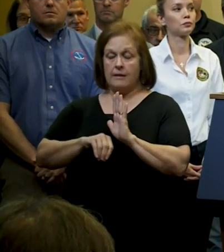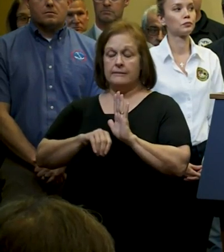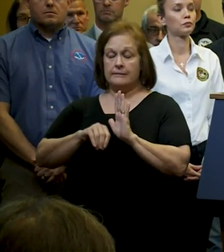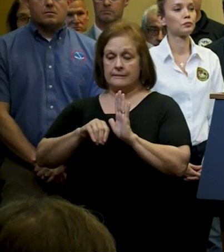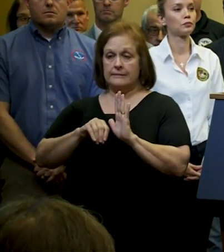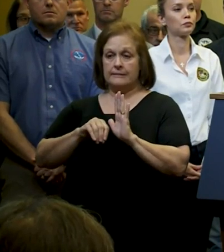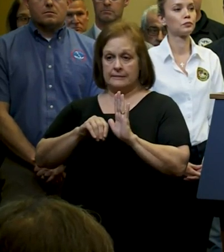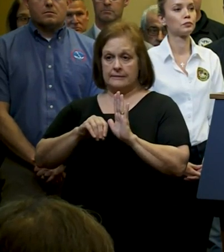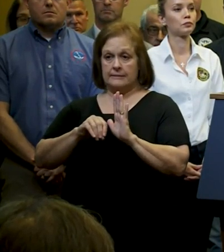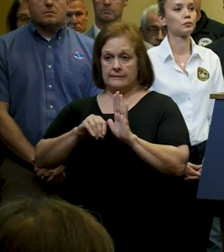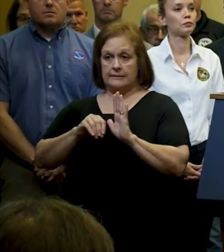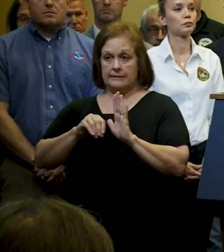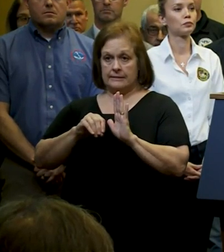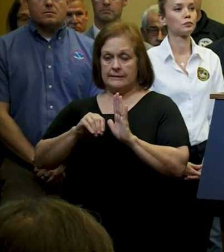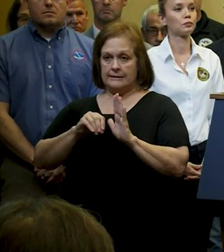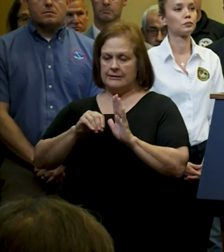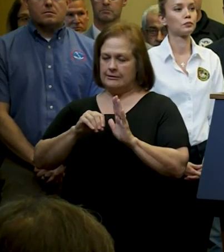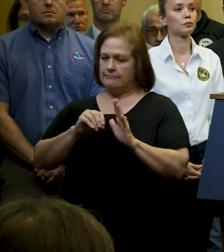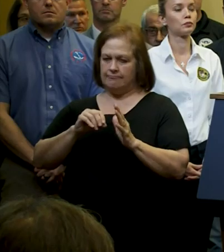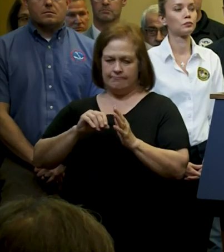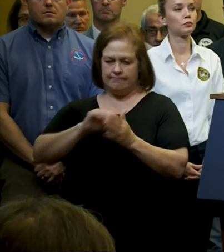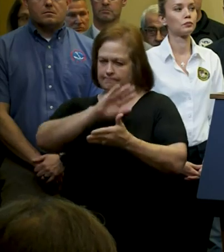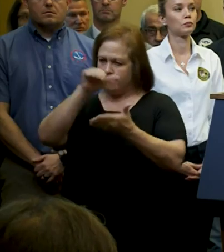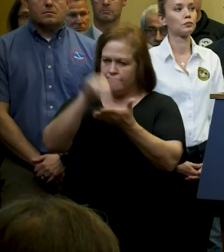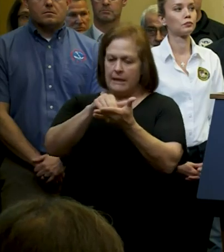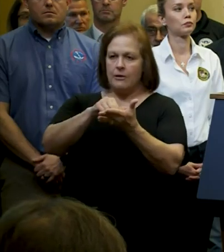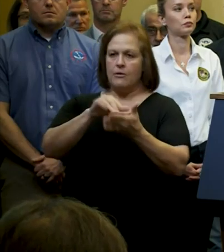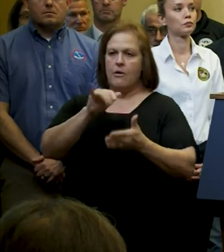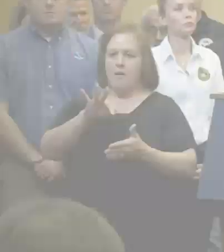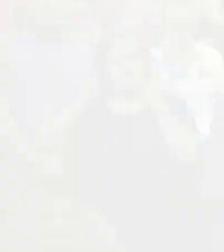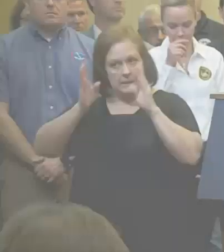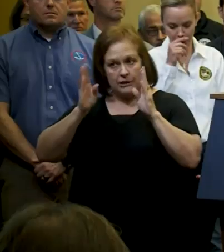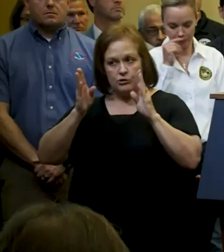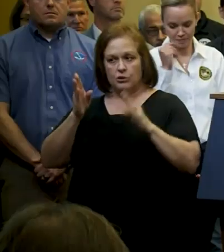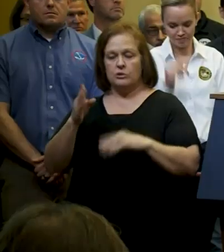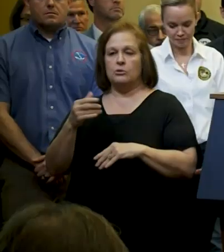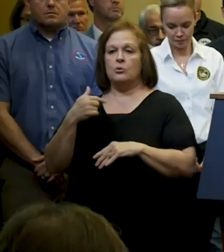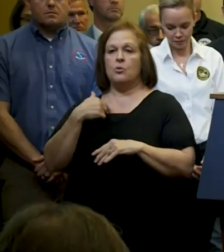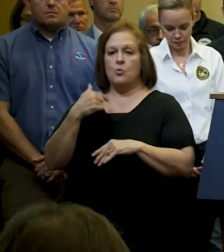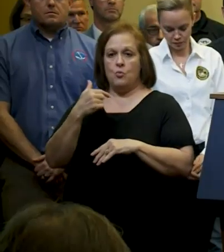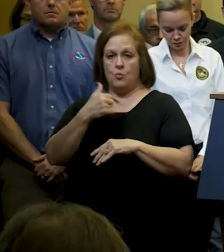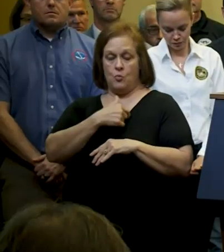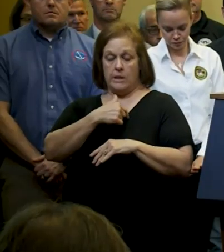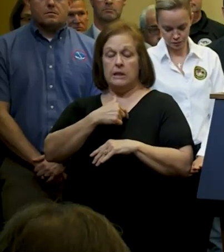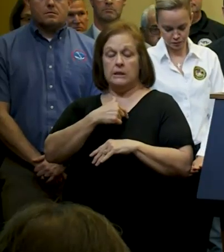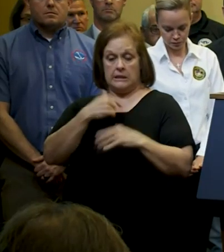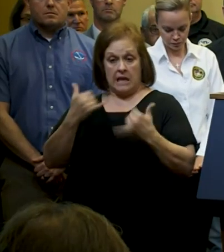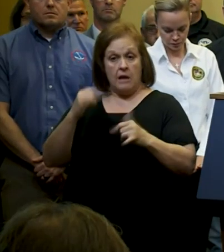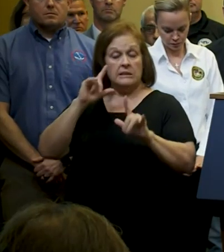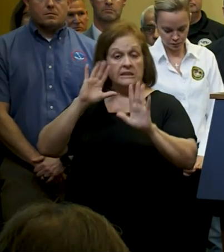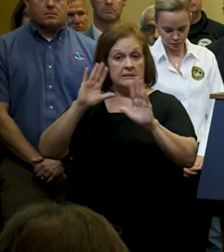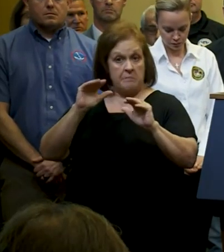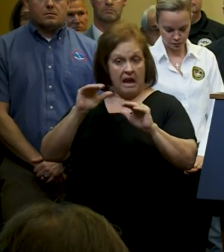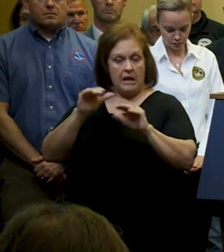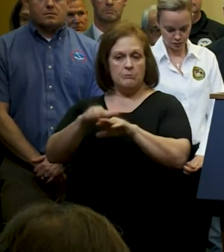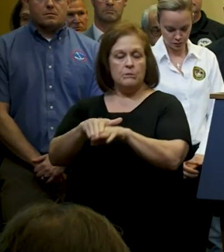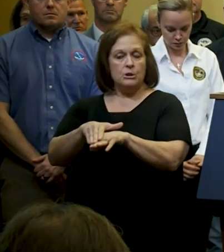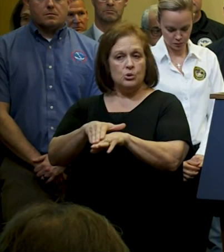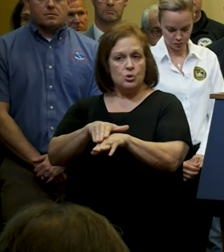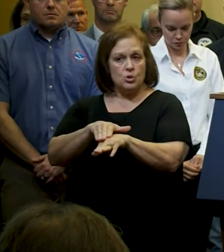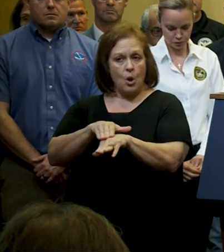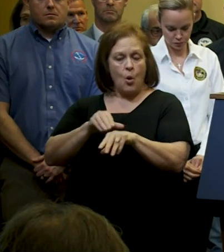the storm. Saturday is what we're being told. We do expect that this storm will be slow